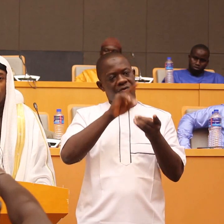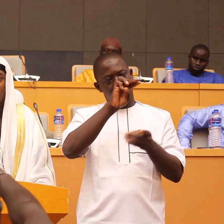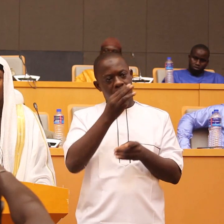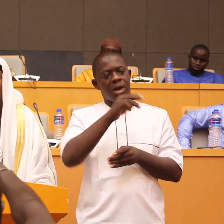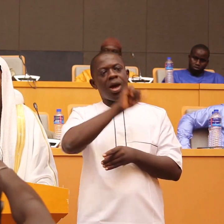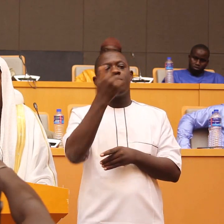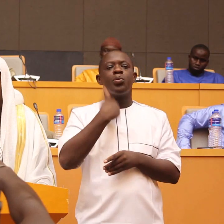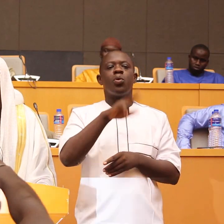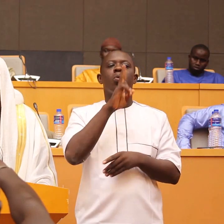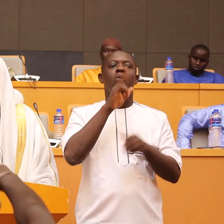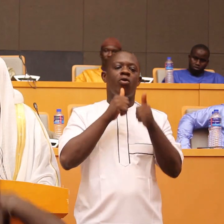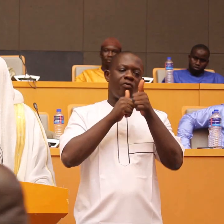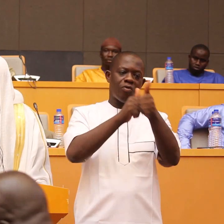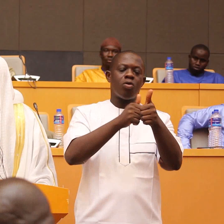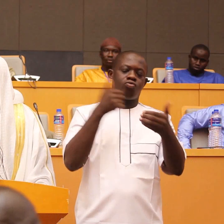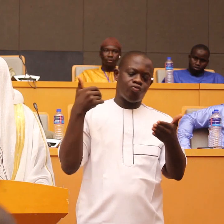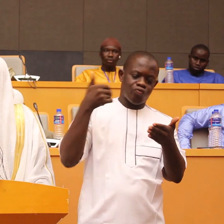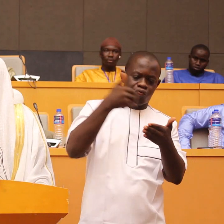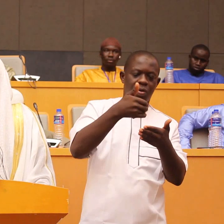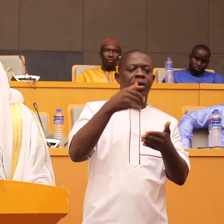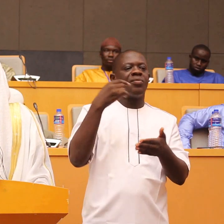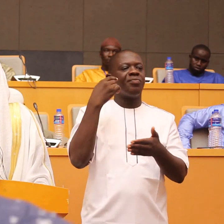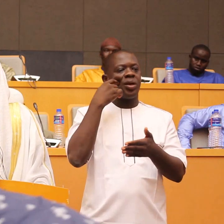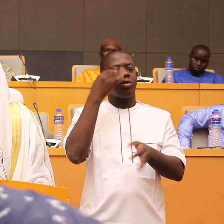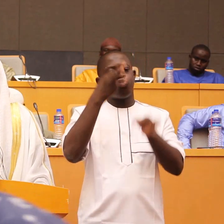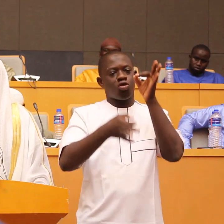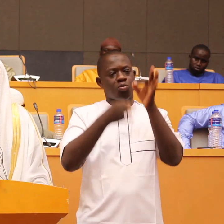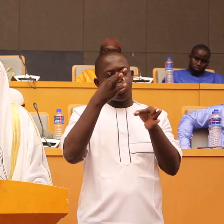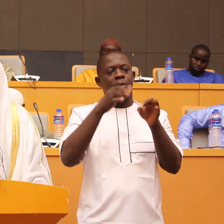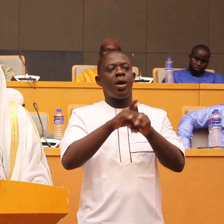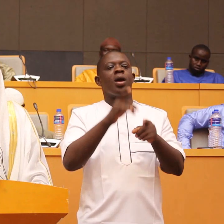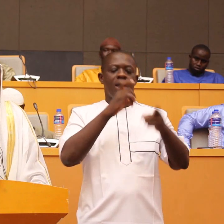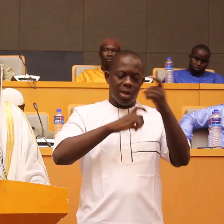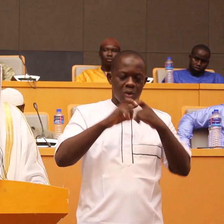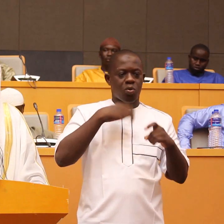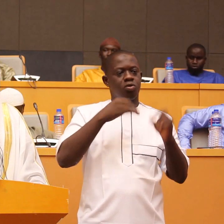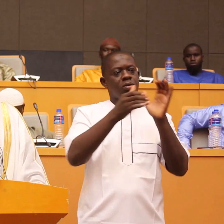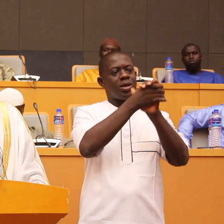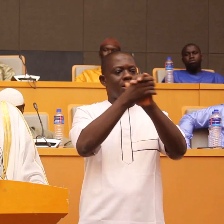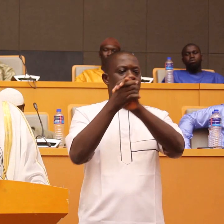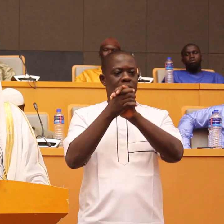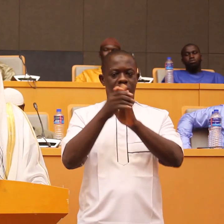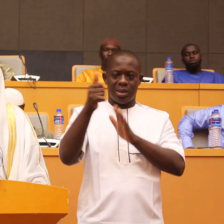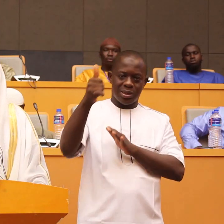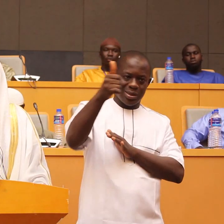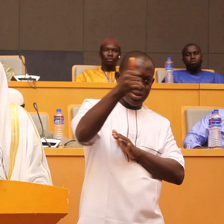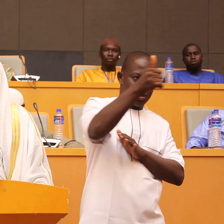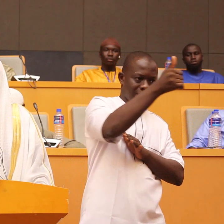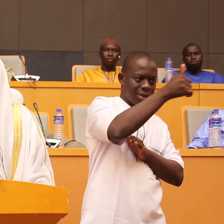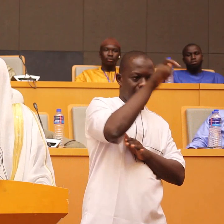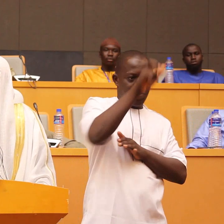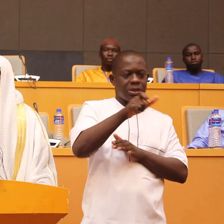who follow their footsteps until the judgment day thereafter I would like to greet each and every one of you with the perfect